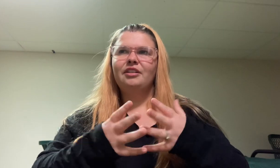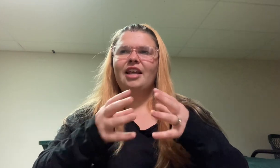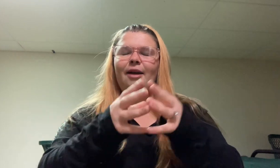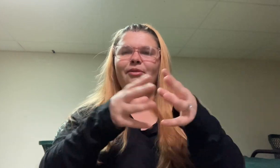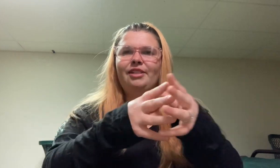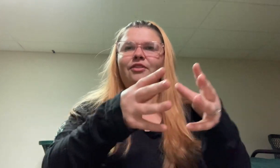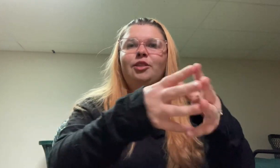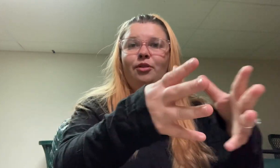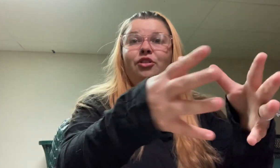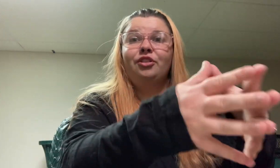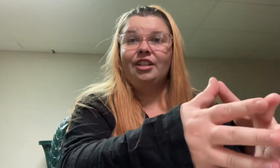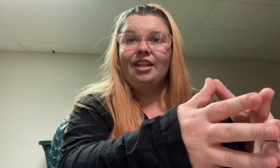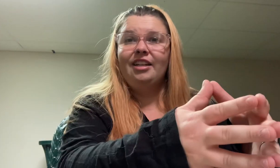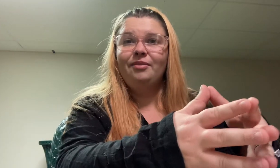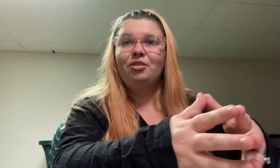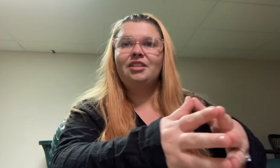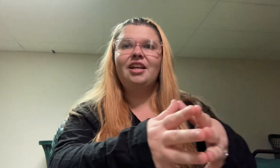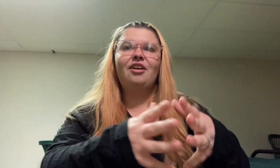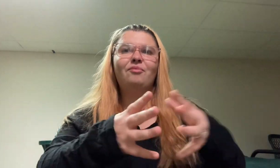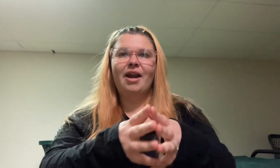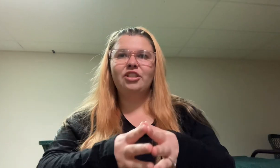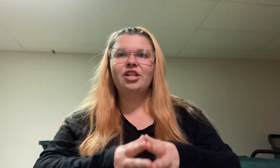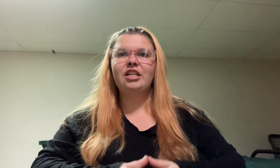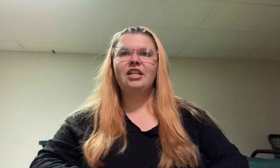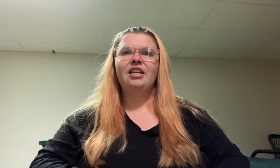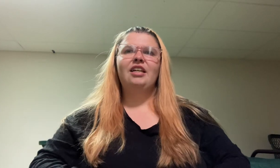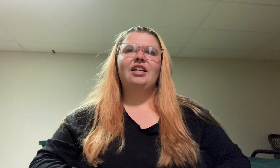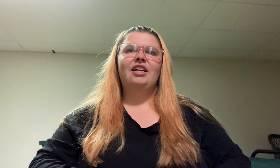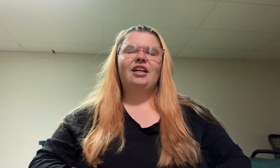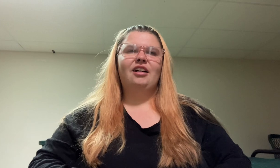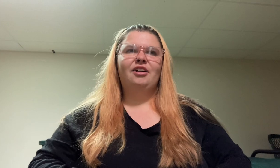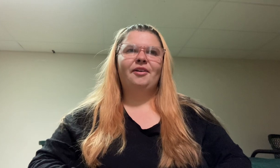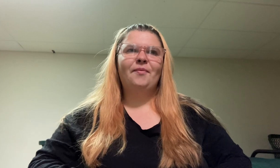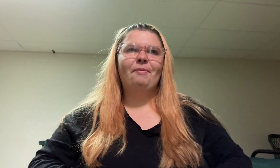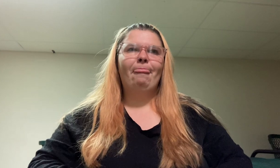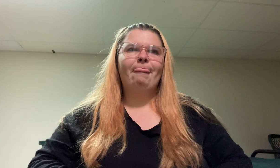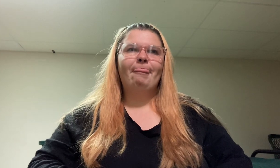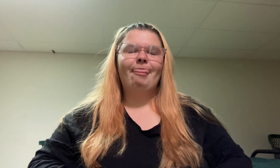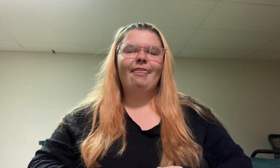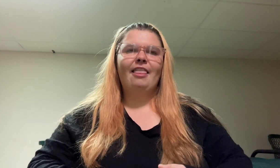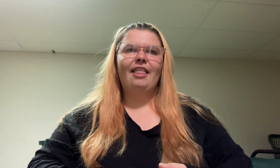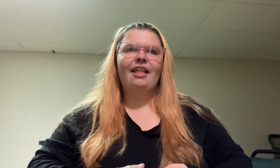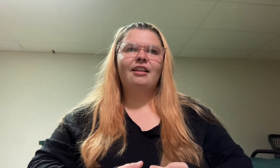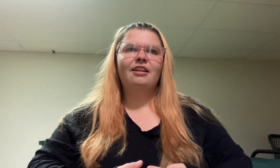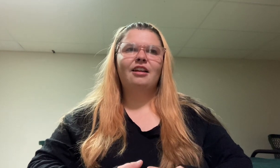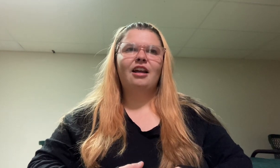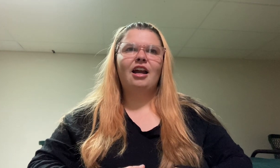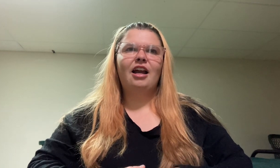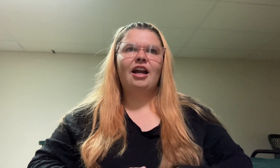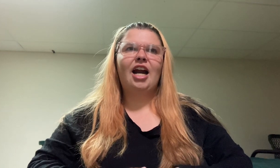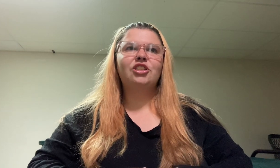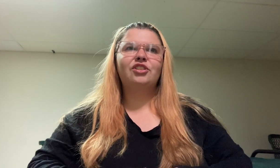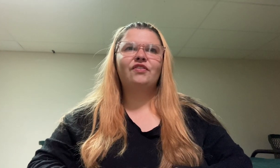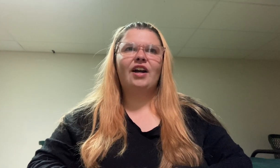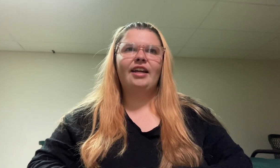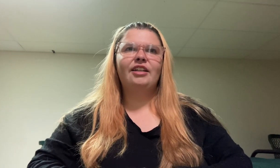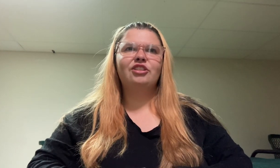that specific spiritual thing per se of magic. Um, I just find it